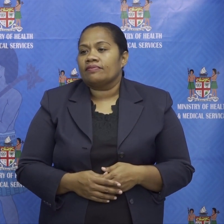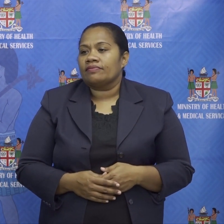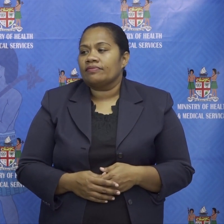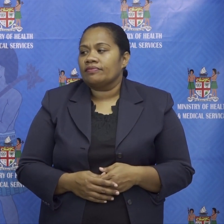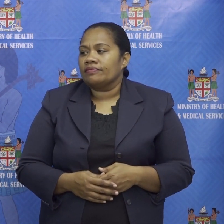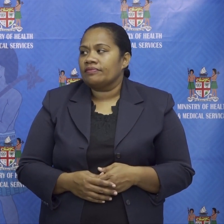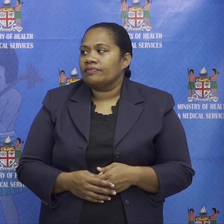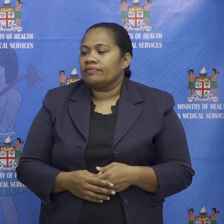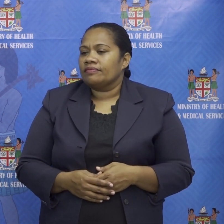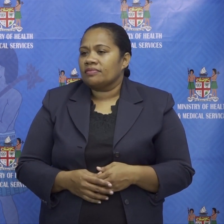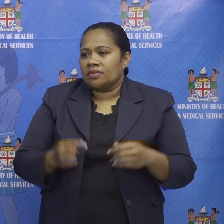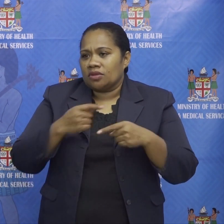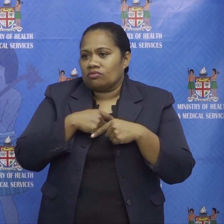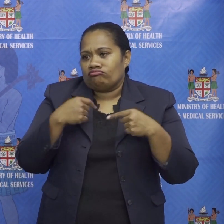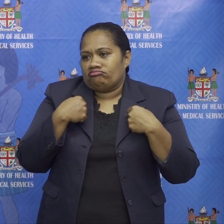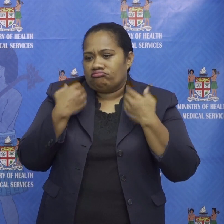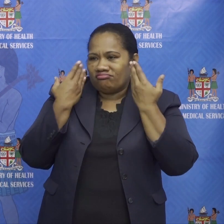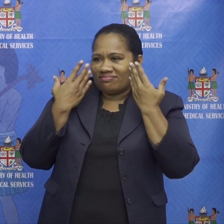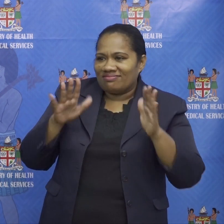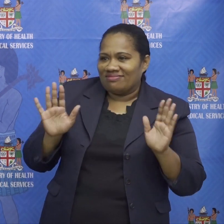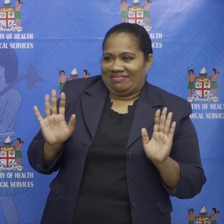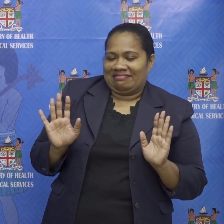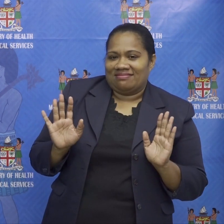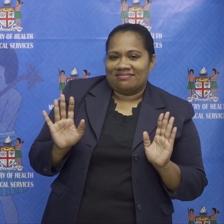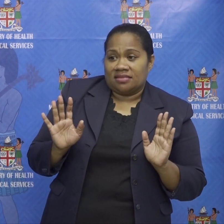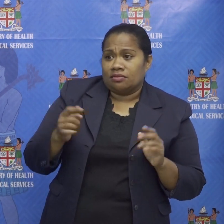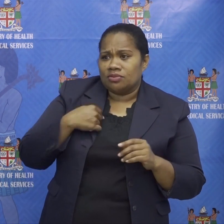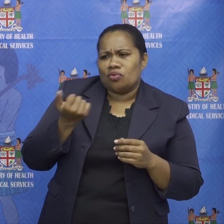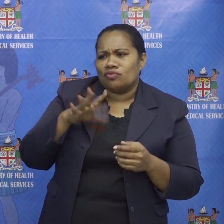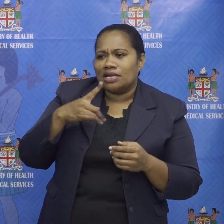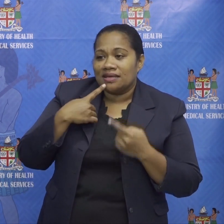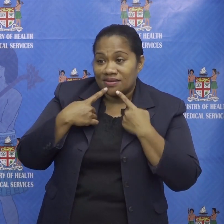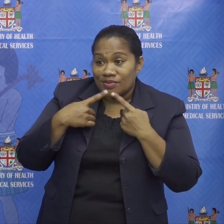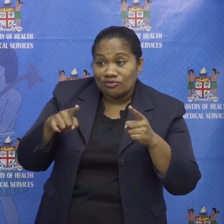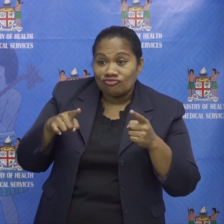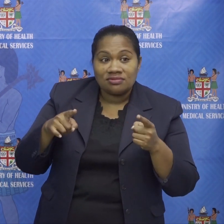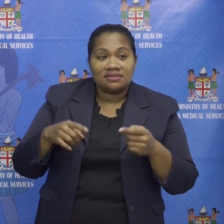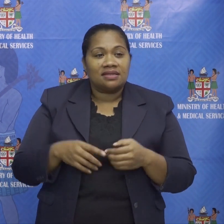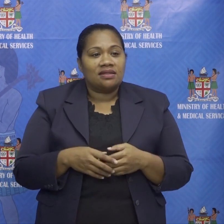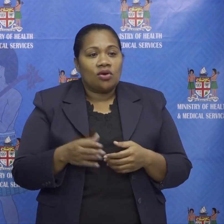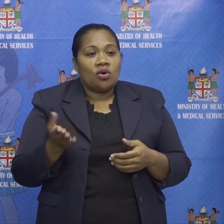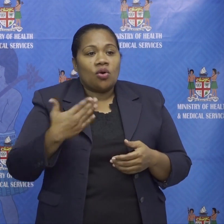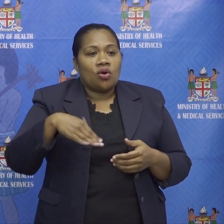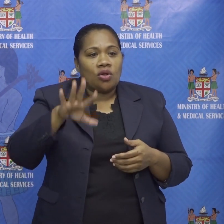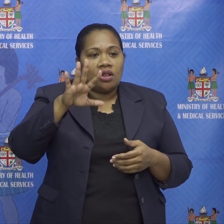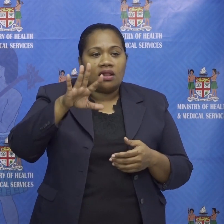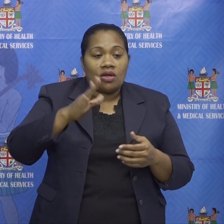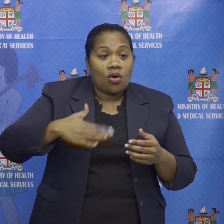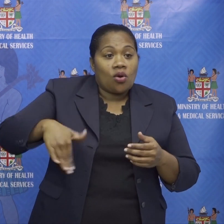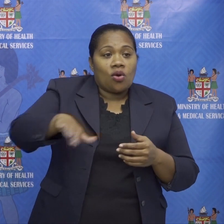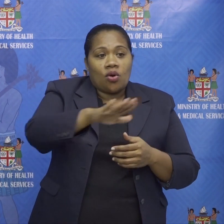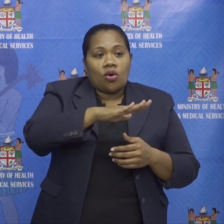we're not aware and uh you know as i mentioned before every information that comes from my mouth